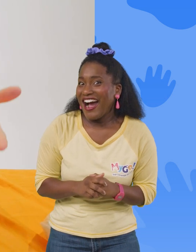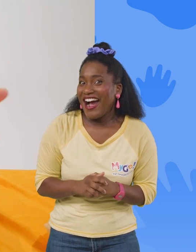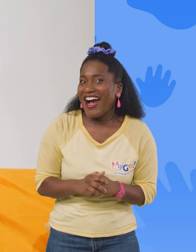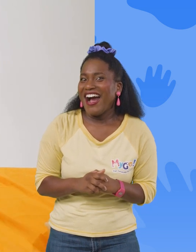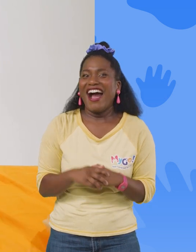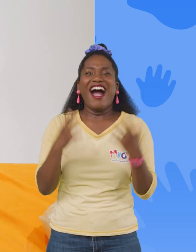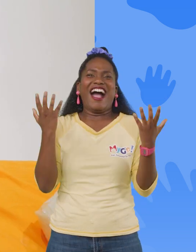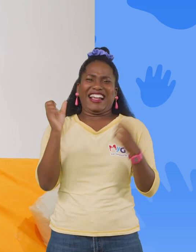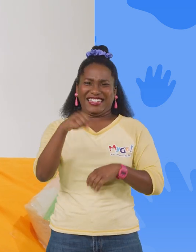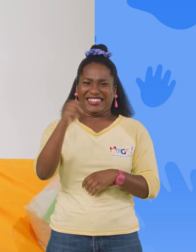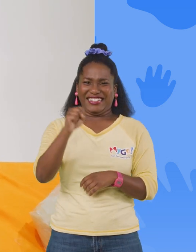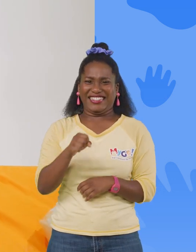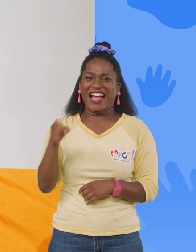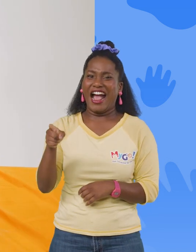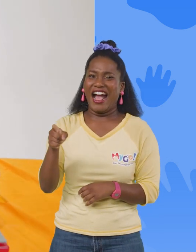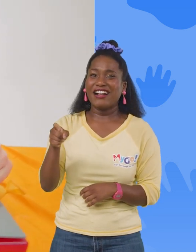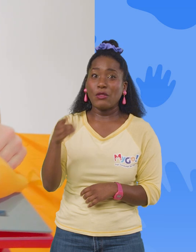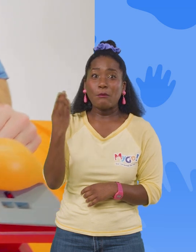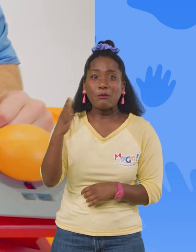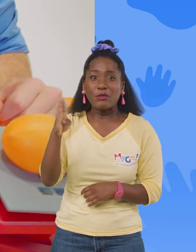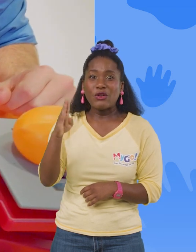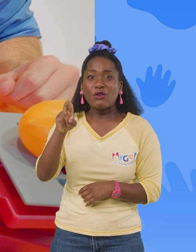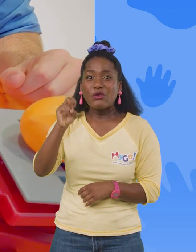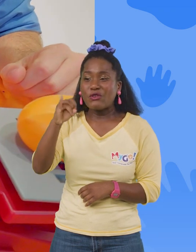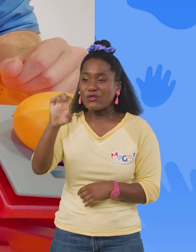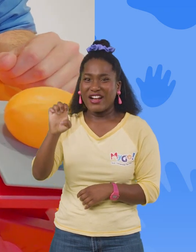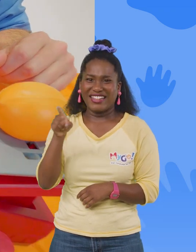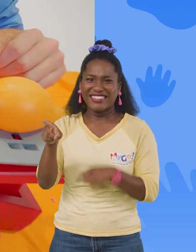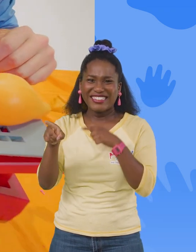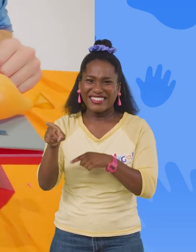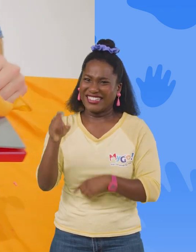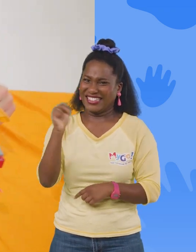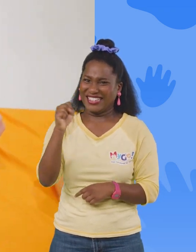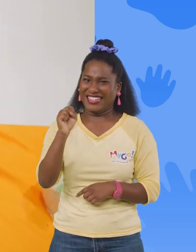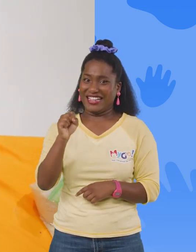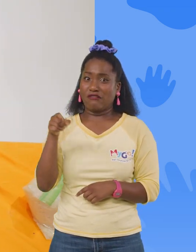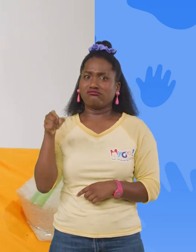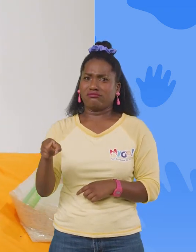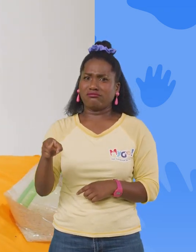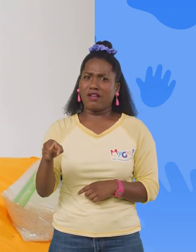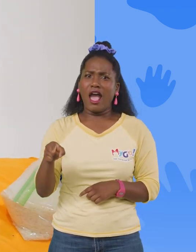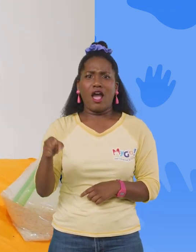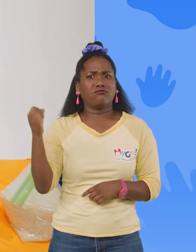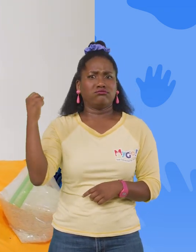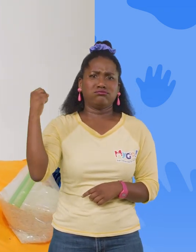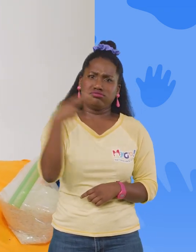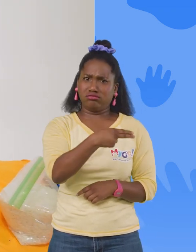Yeah, the blue was rice. Whoa, rice is more dense